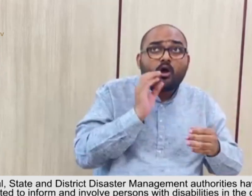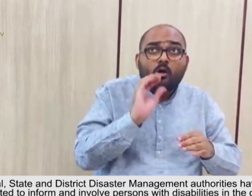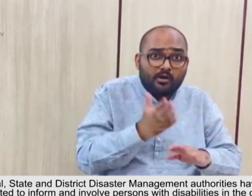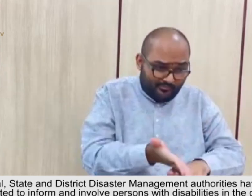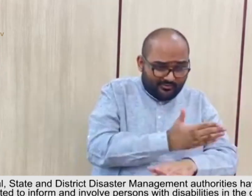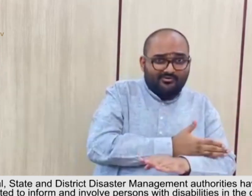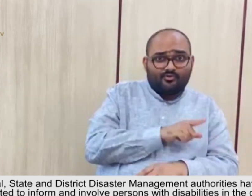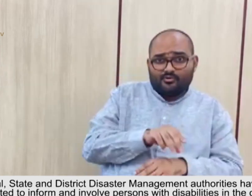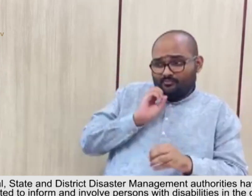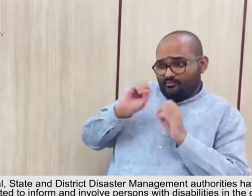disabilities